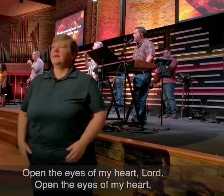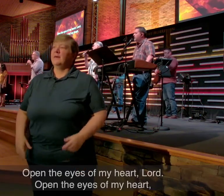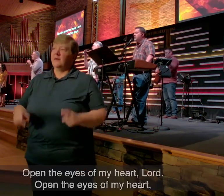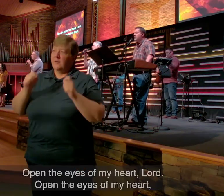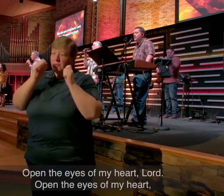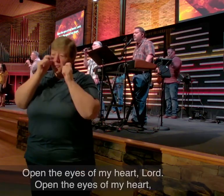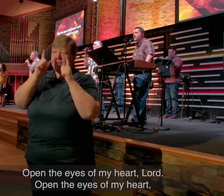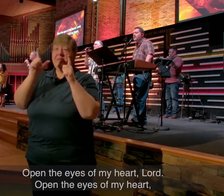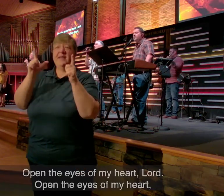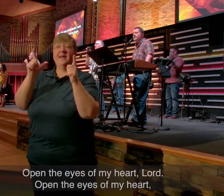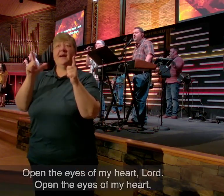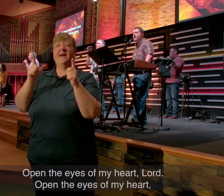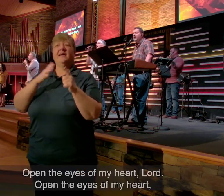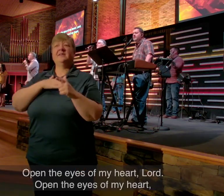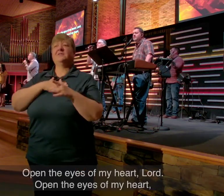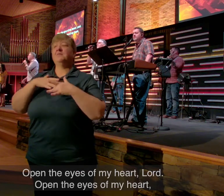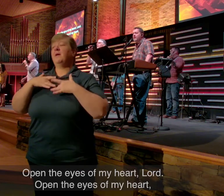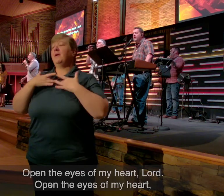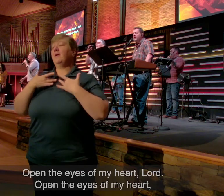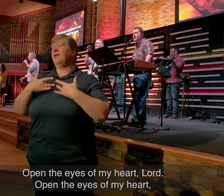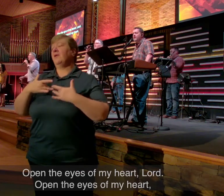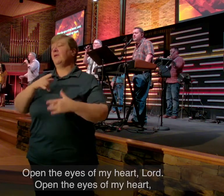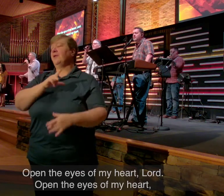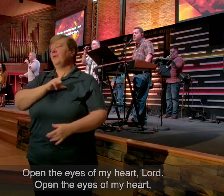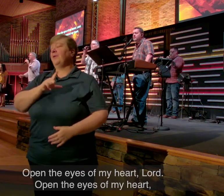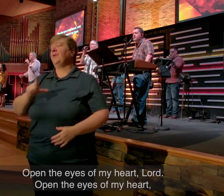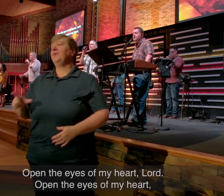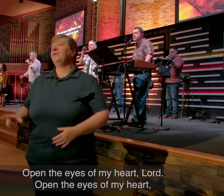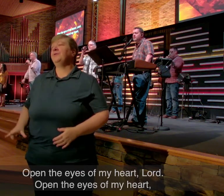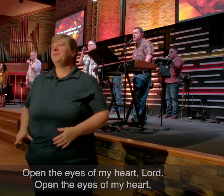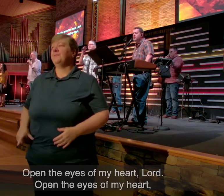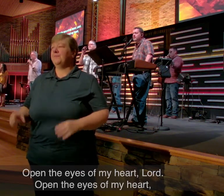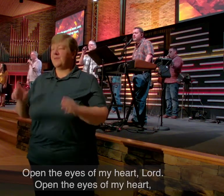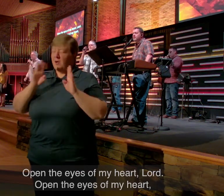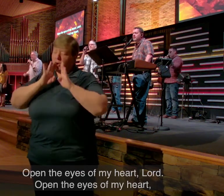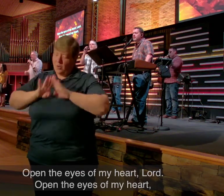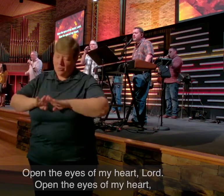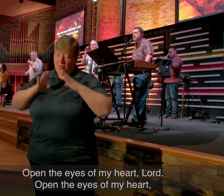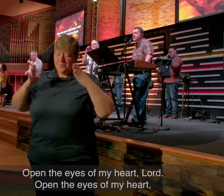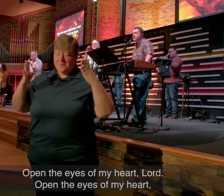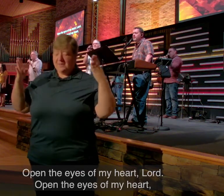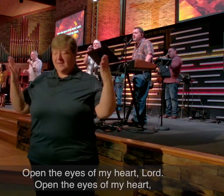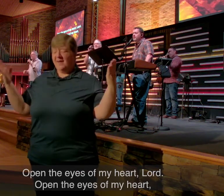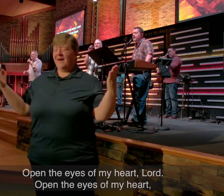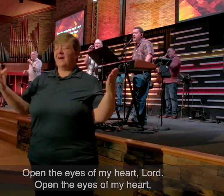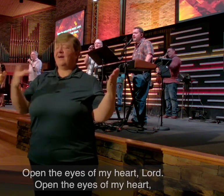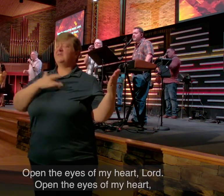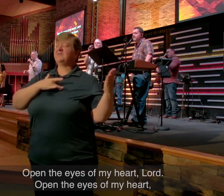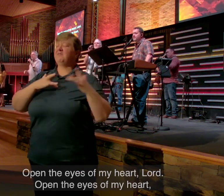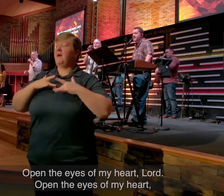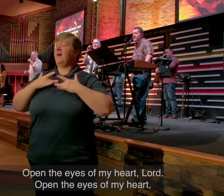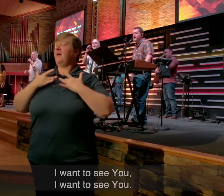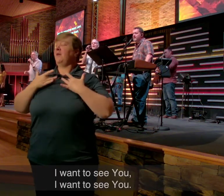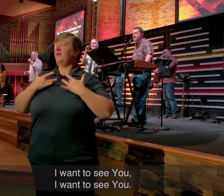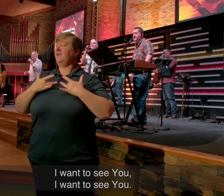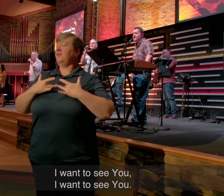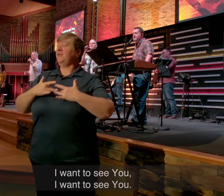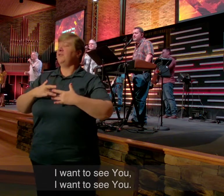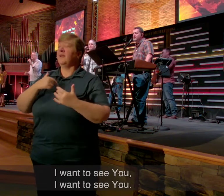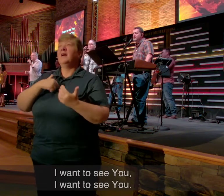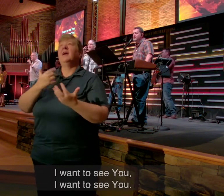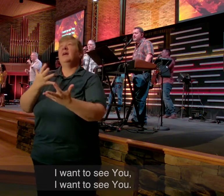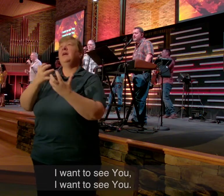Open the eyes of my heart, Lord. Open the eyes of my heart.